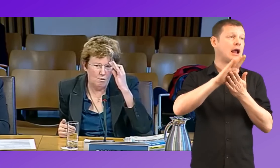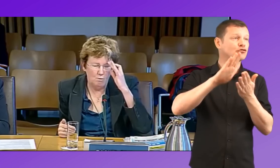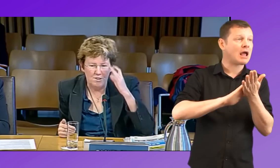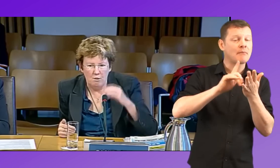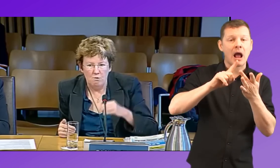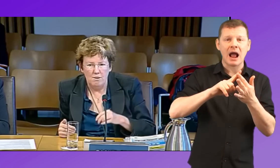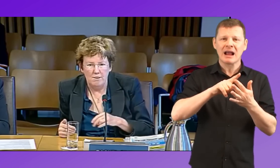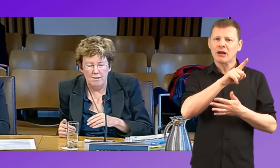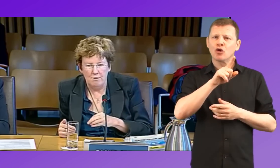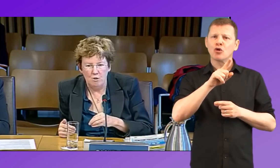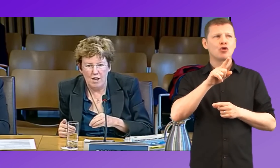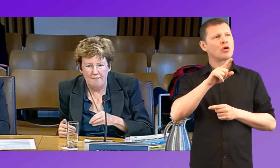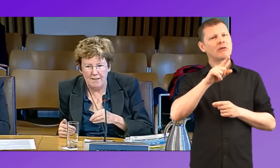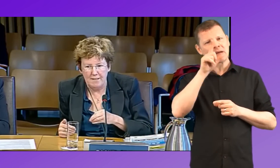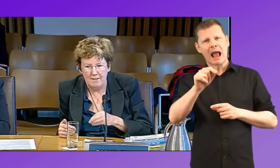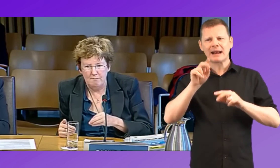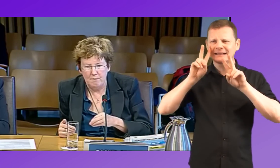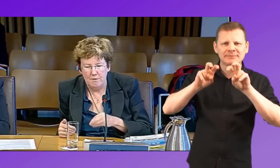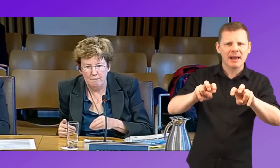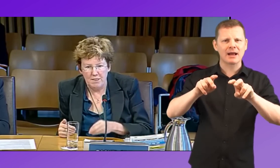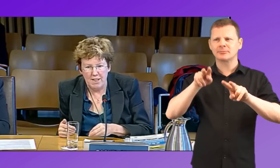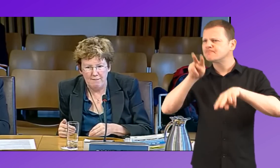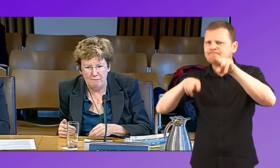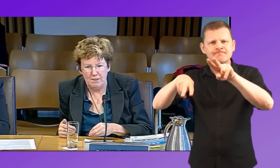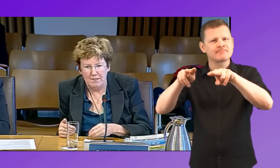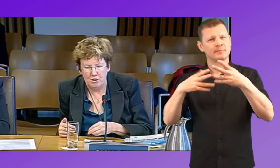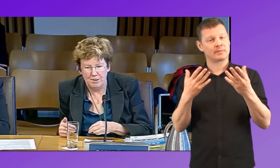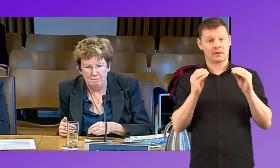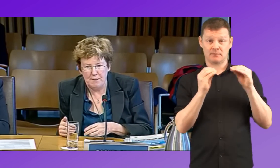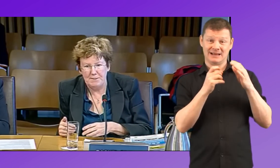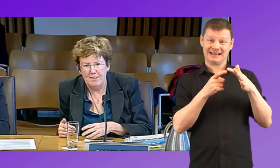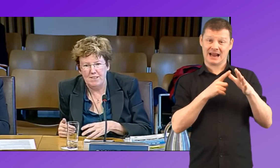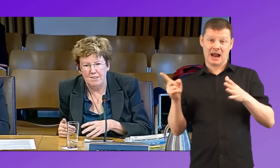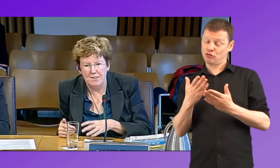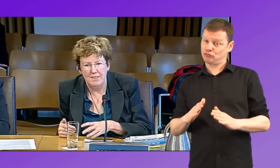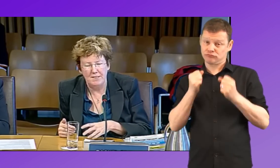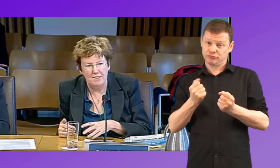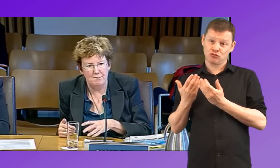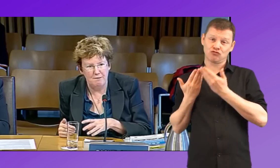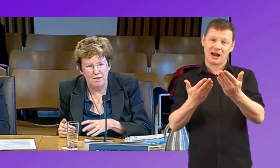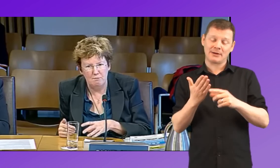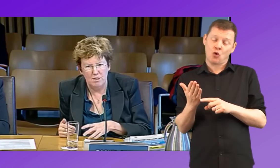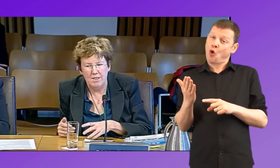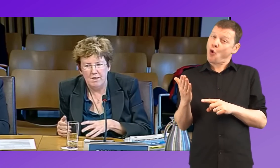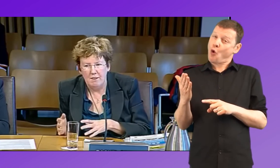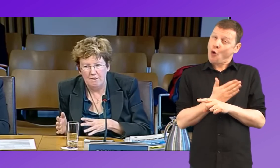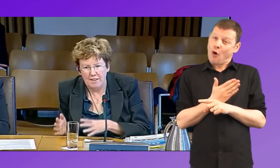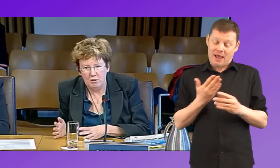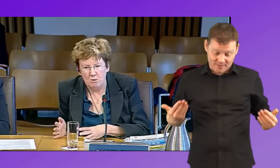Also, if you look at the, the BDA recommendations about an early years sign intensive environment, that could